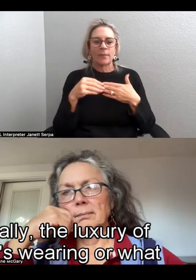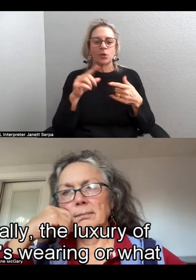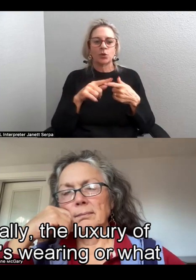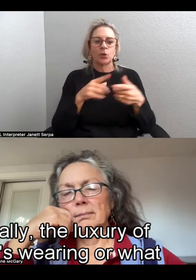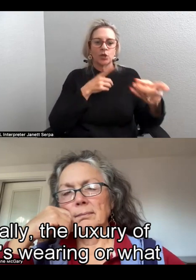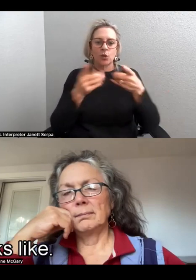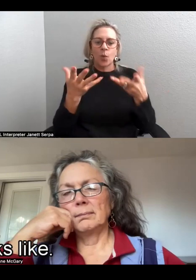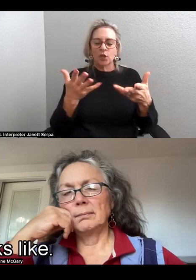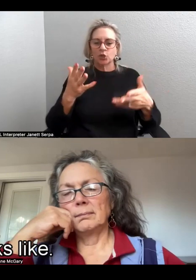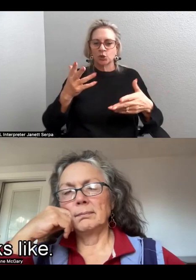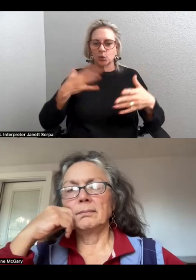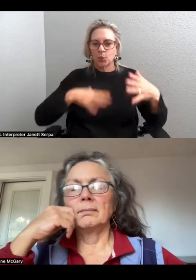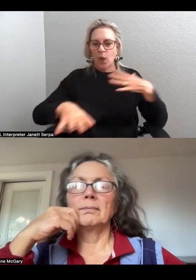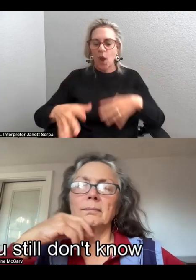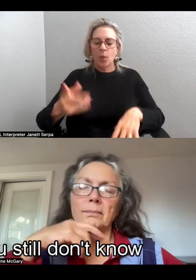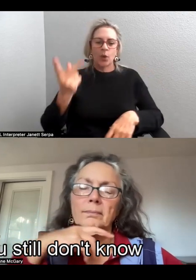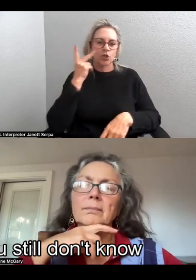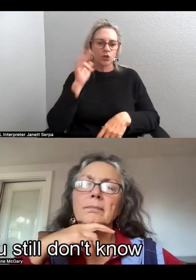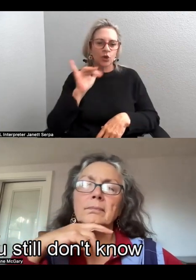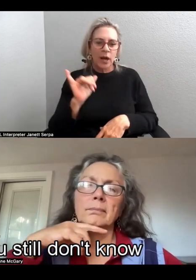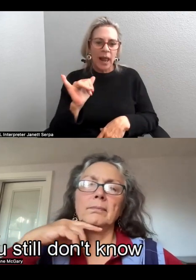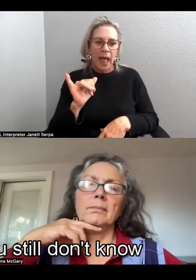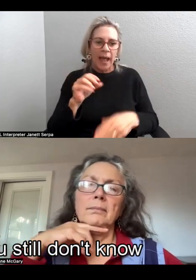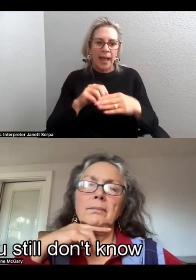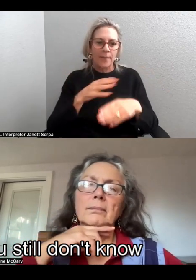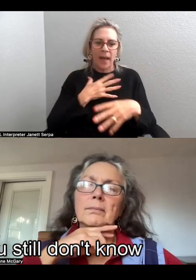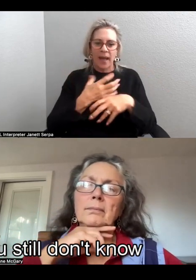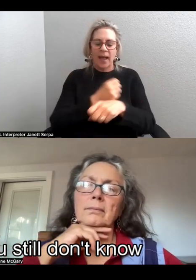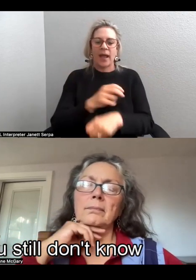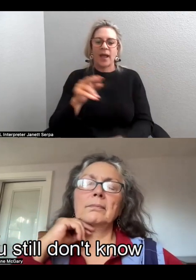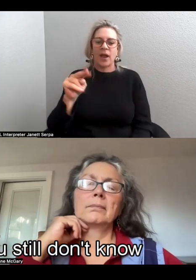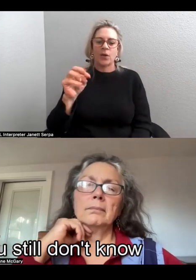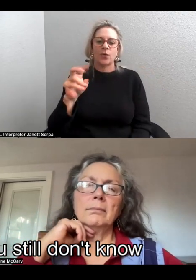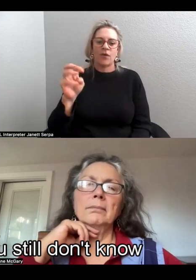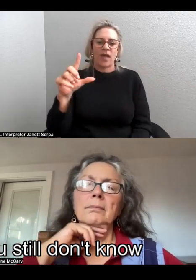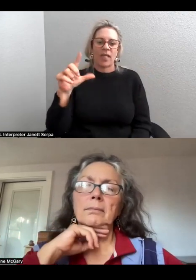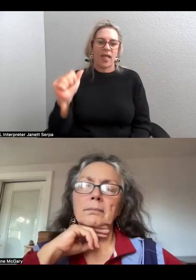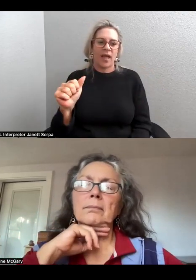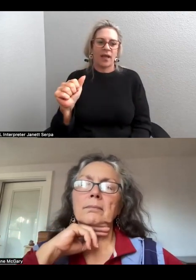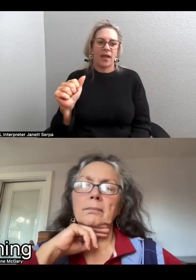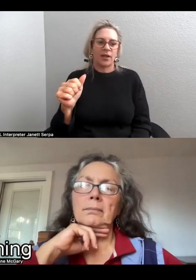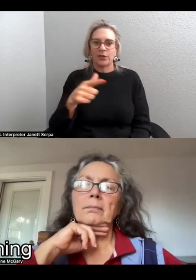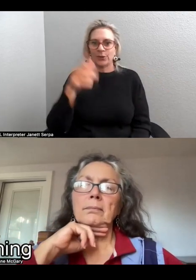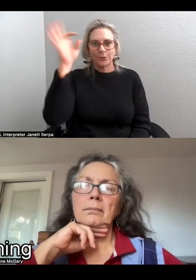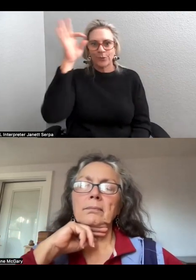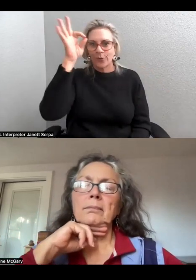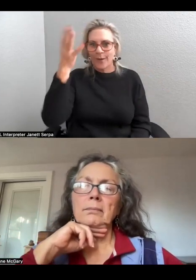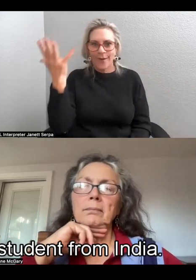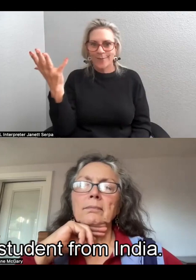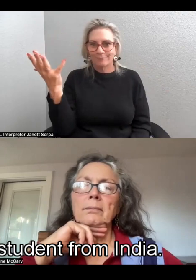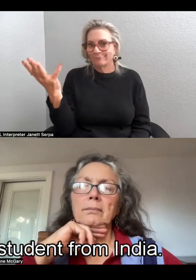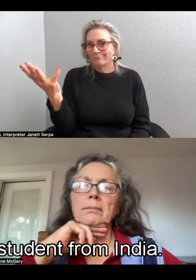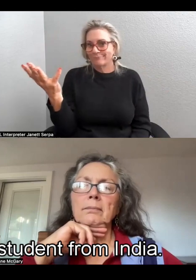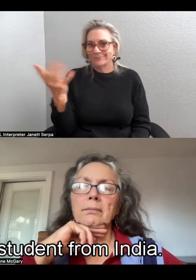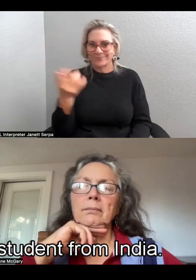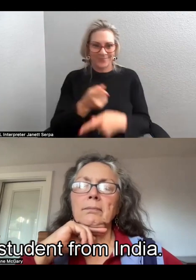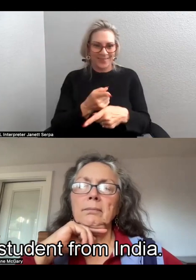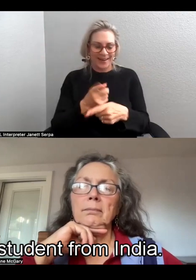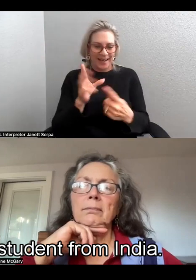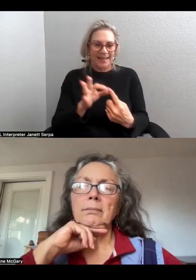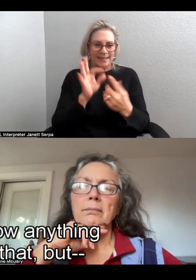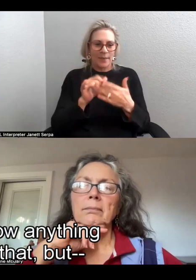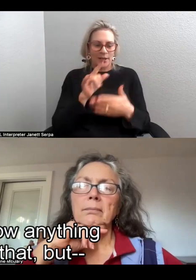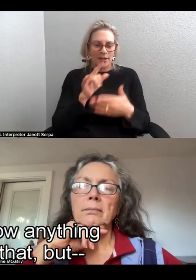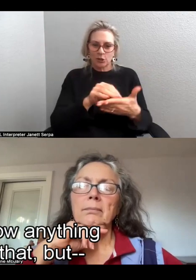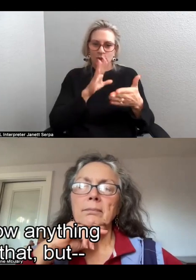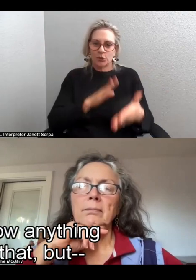she's wearing or what she looks like. In my novella, you still don't know anything except that she's a student